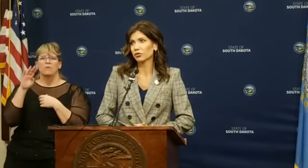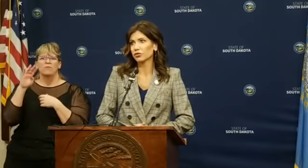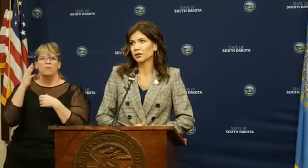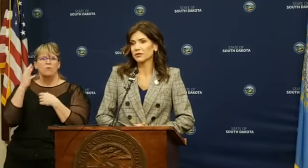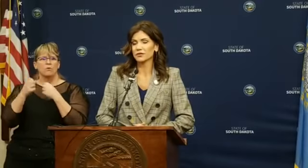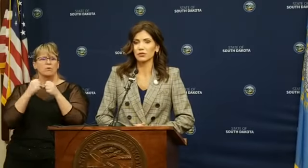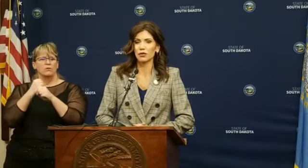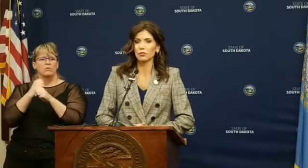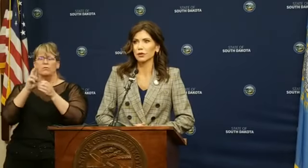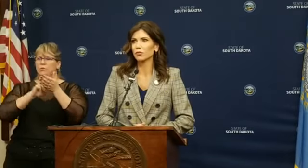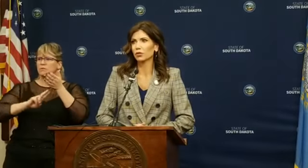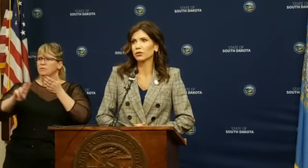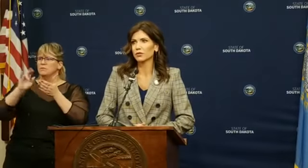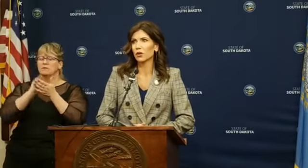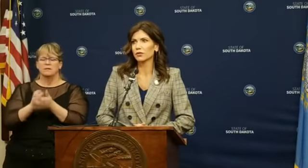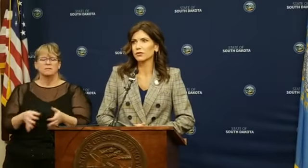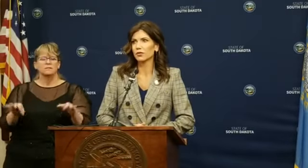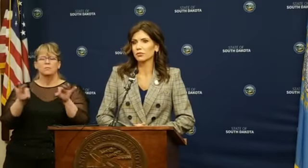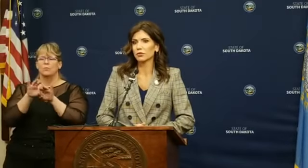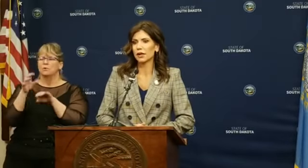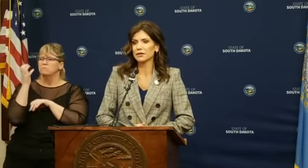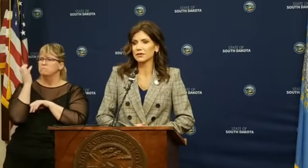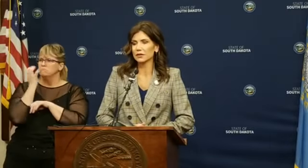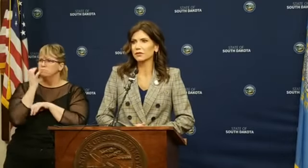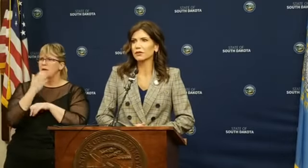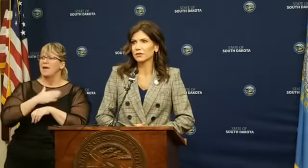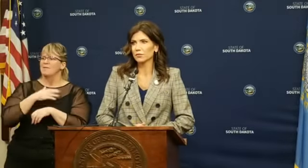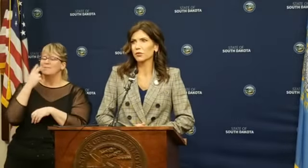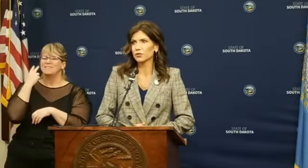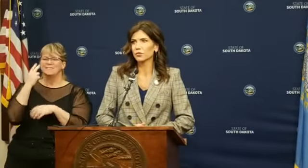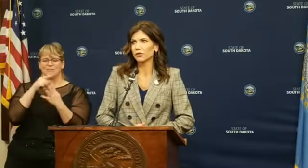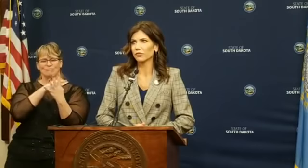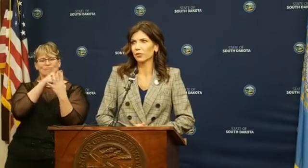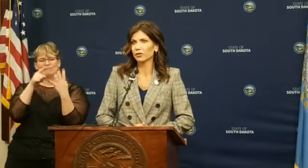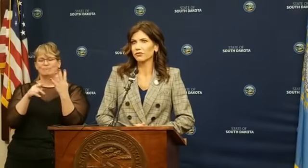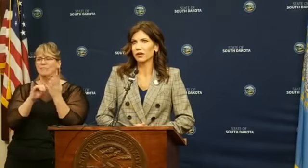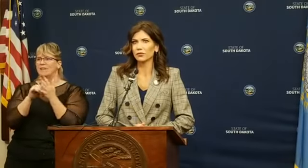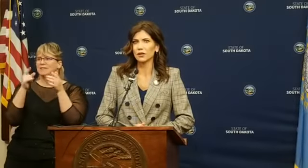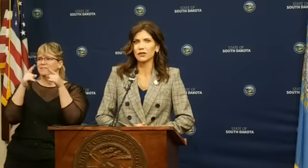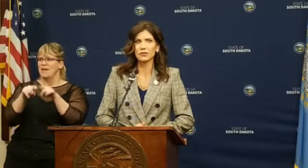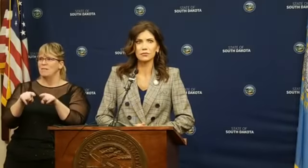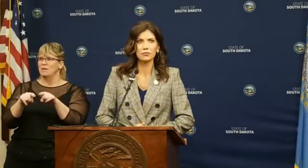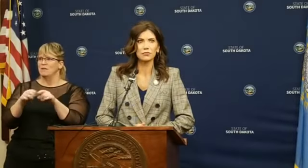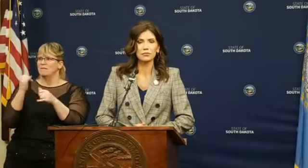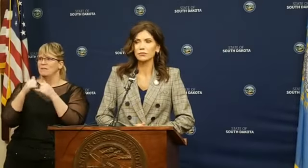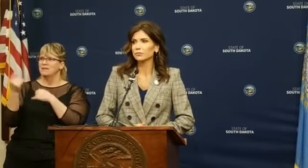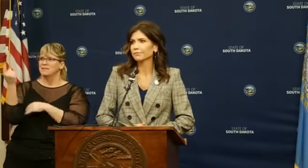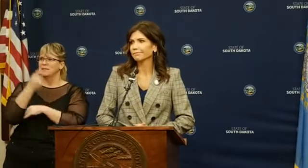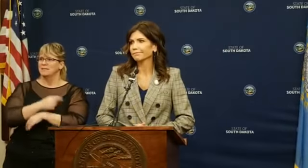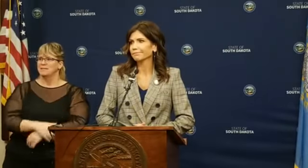universities is incredibly important as well. So glad to see some of those moving forward in the final days.